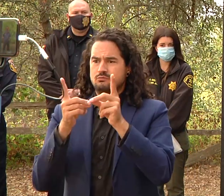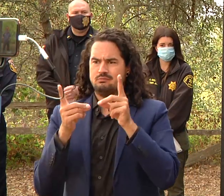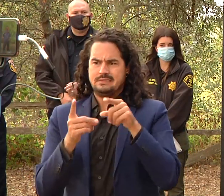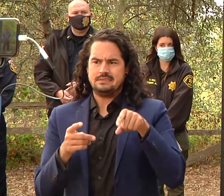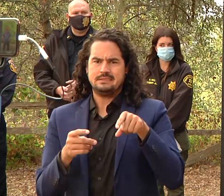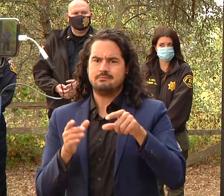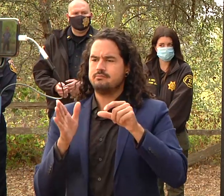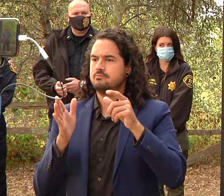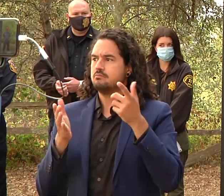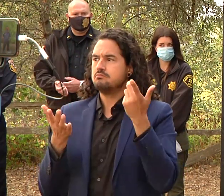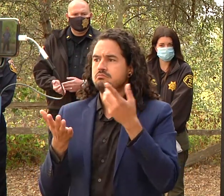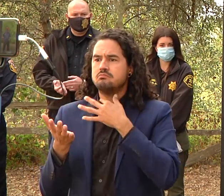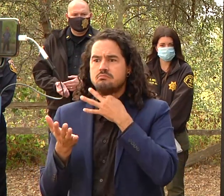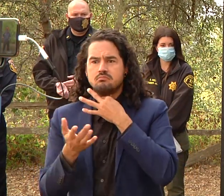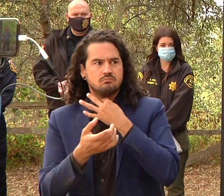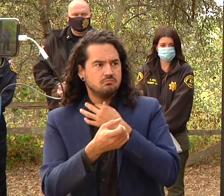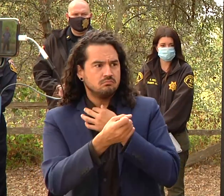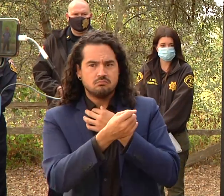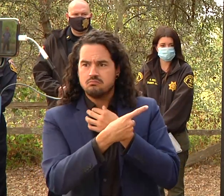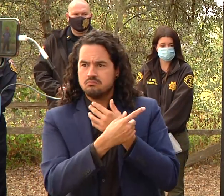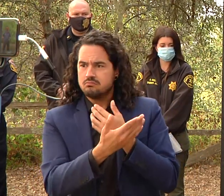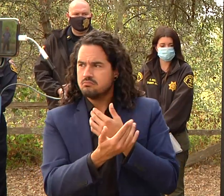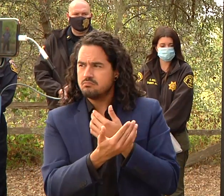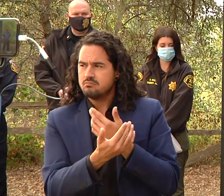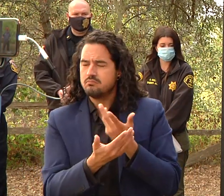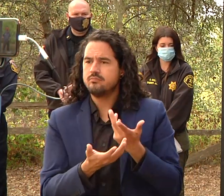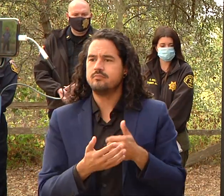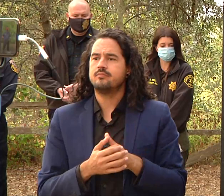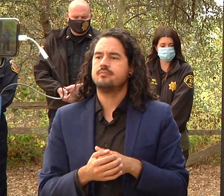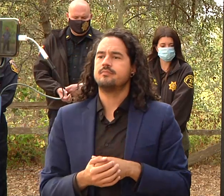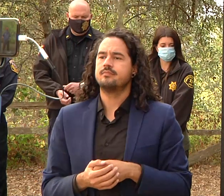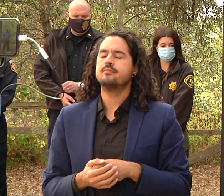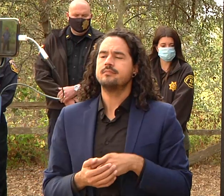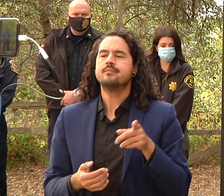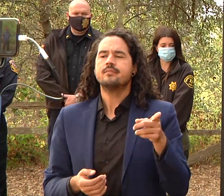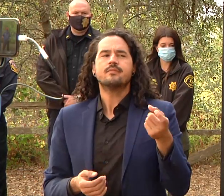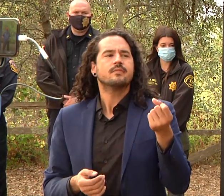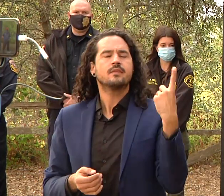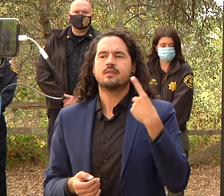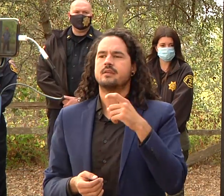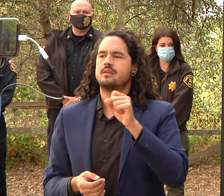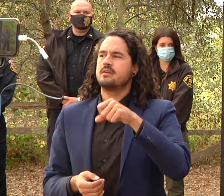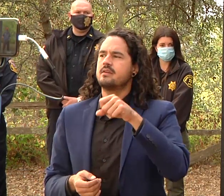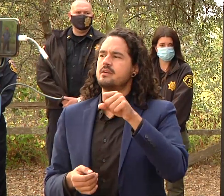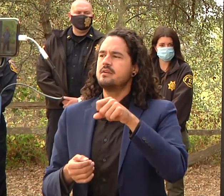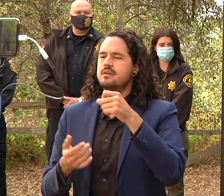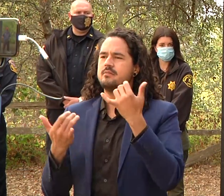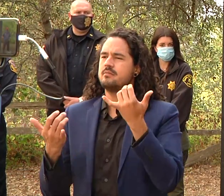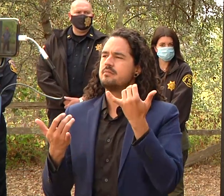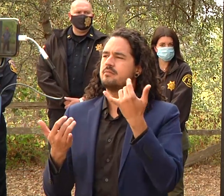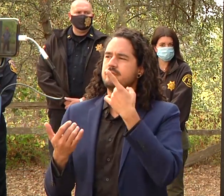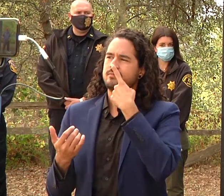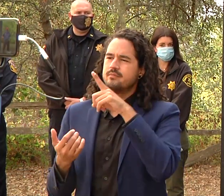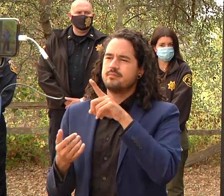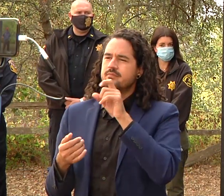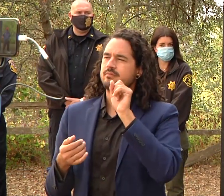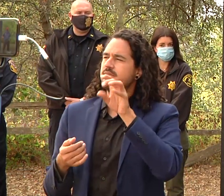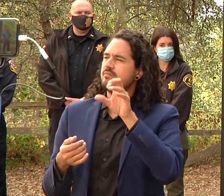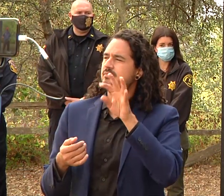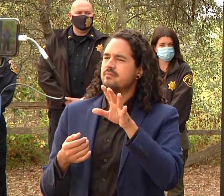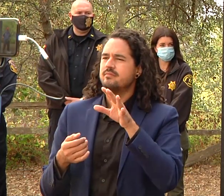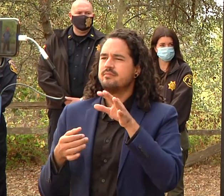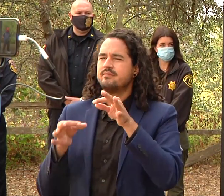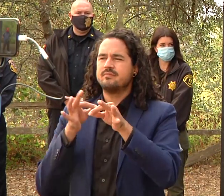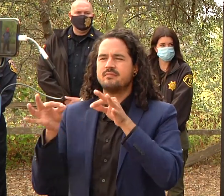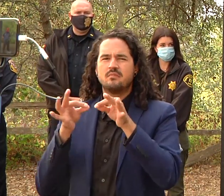specifically you're looking for that uh just maybe um the severity this uh the areas